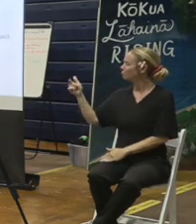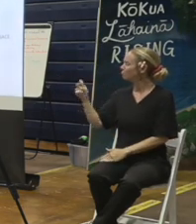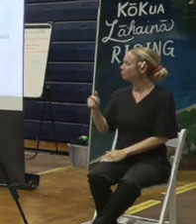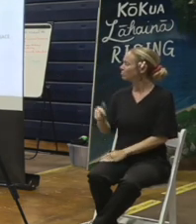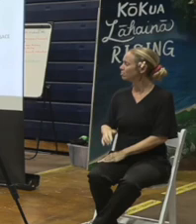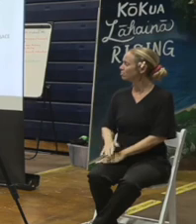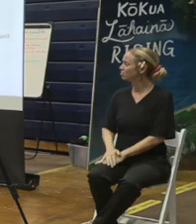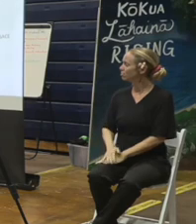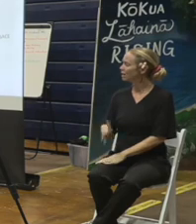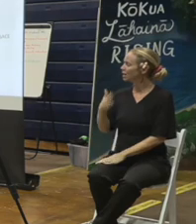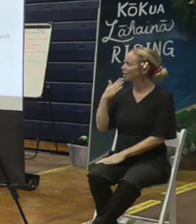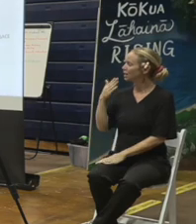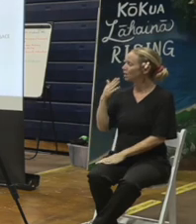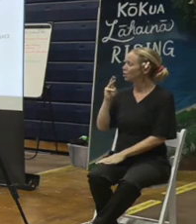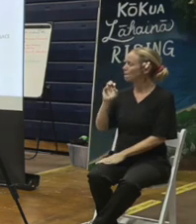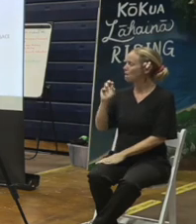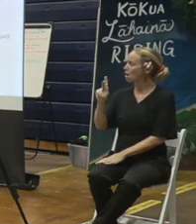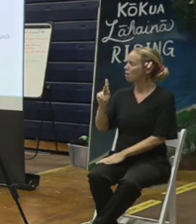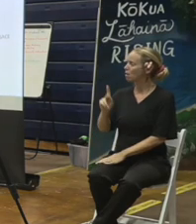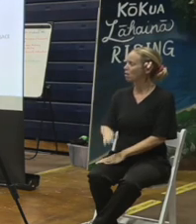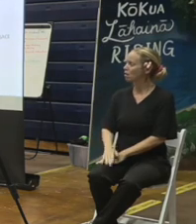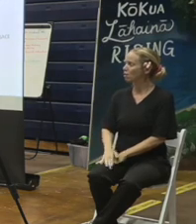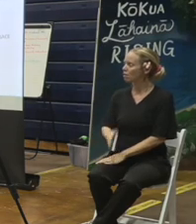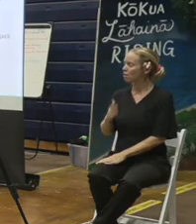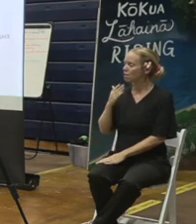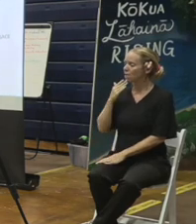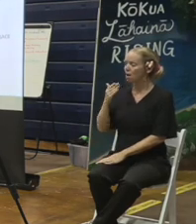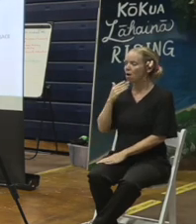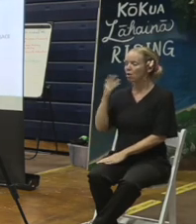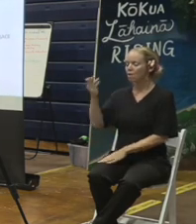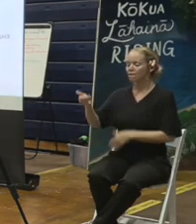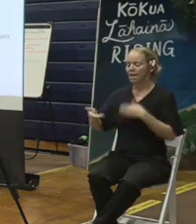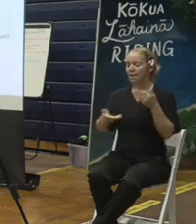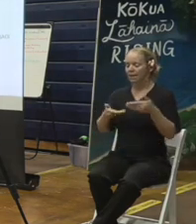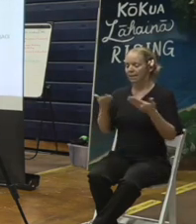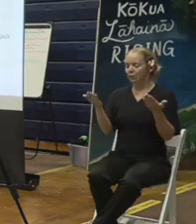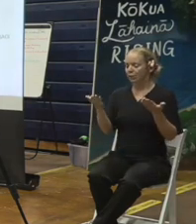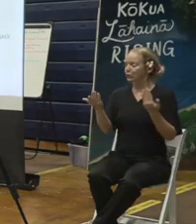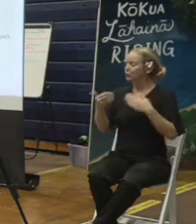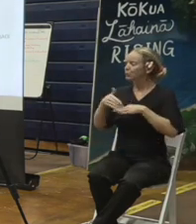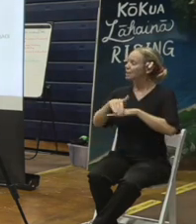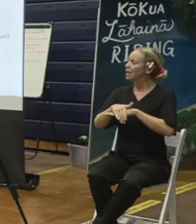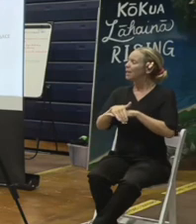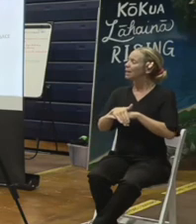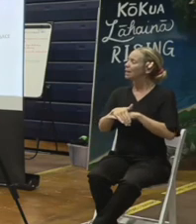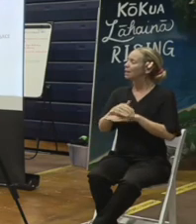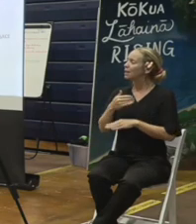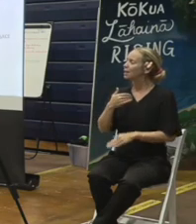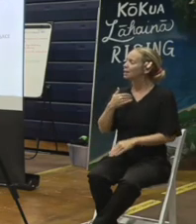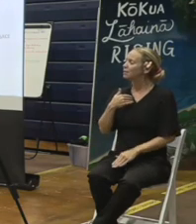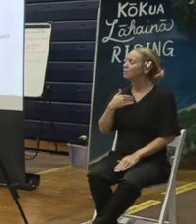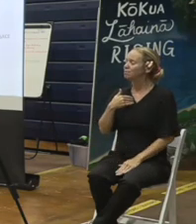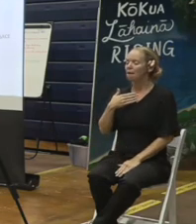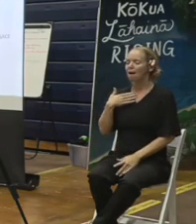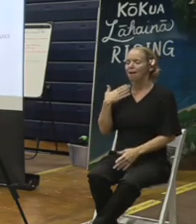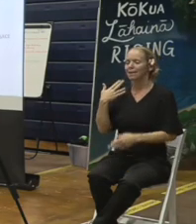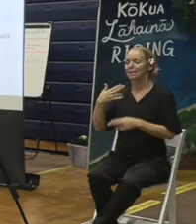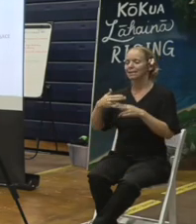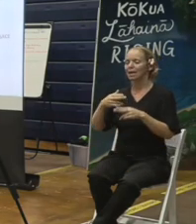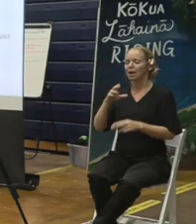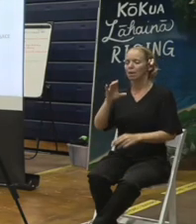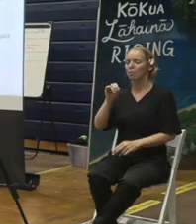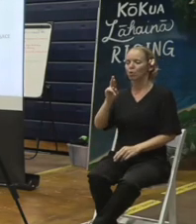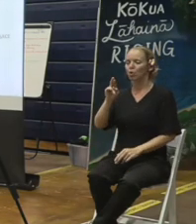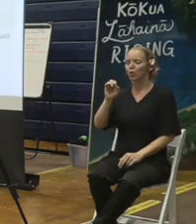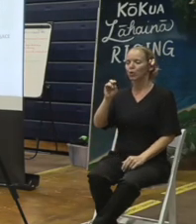All right. Thank you, Mark. And mahalo for having us here tonight. Again, as was stated earlier, I'm Colonel Jess Curry from the U.S.